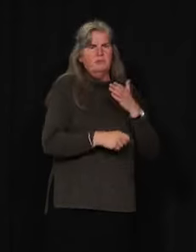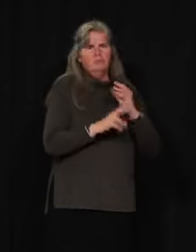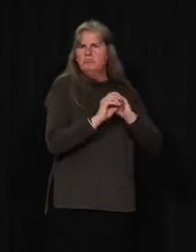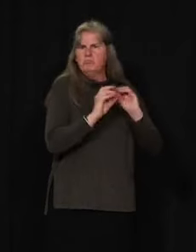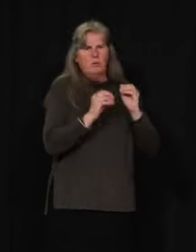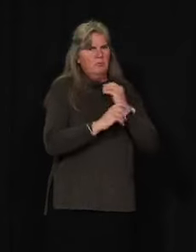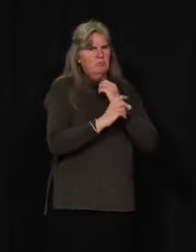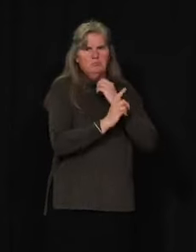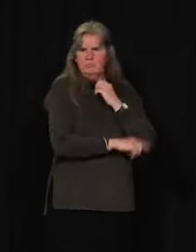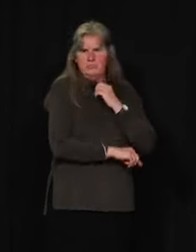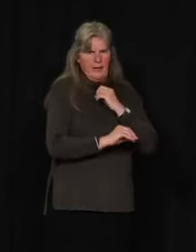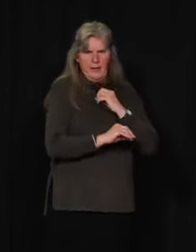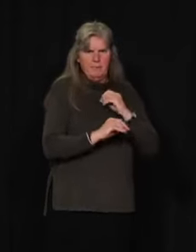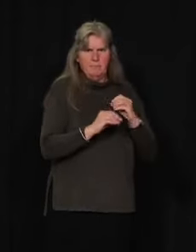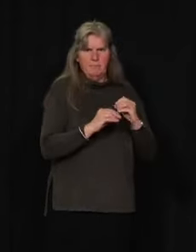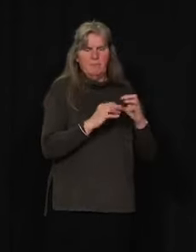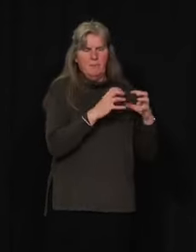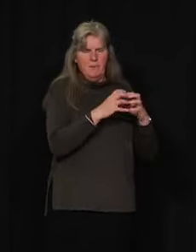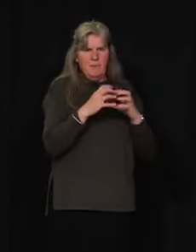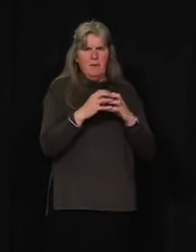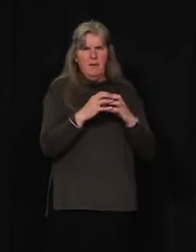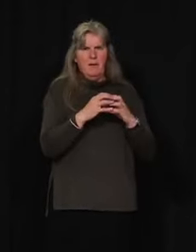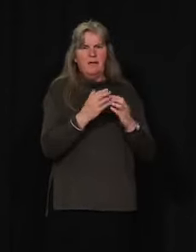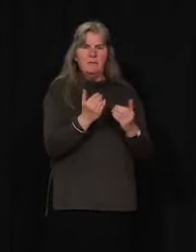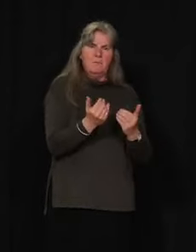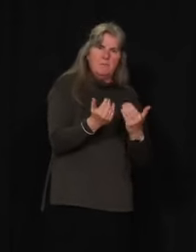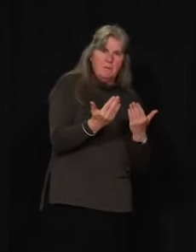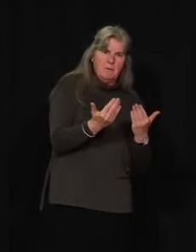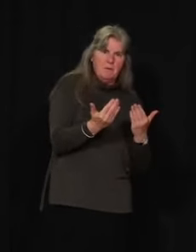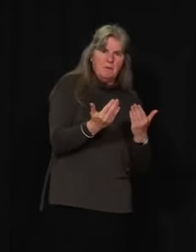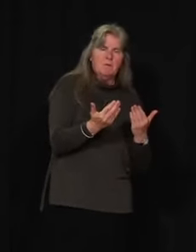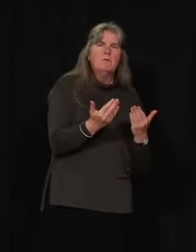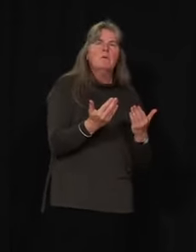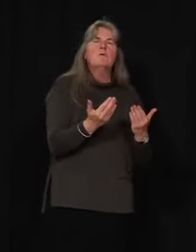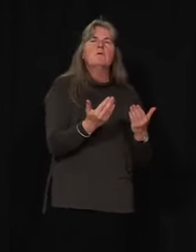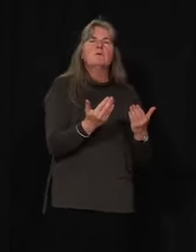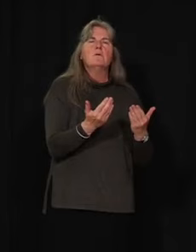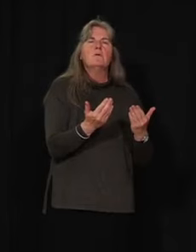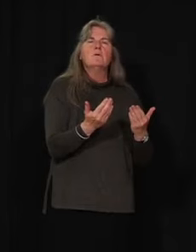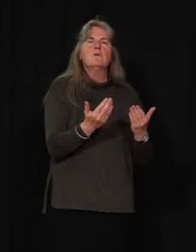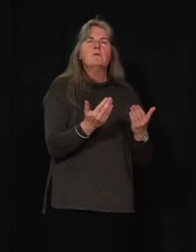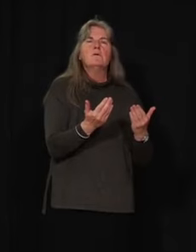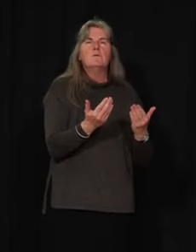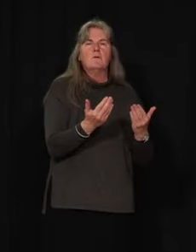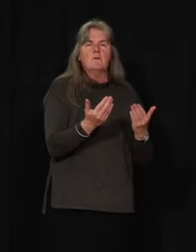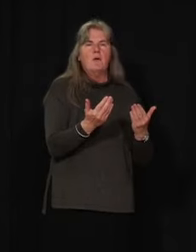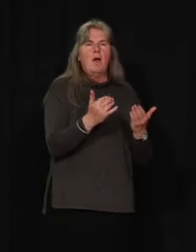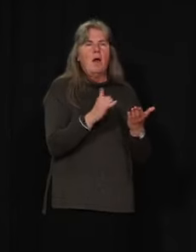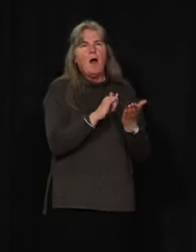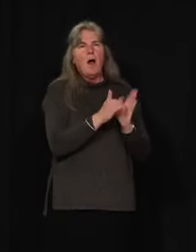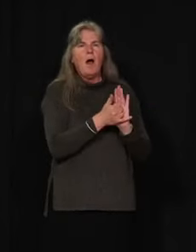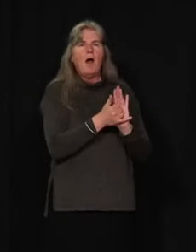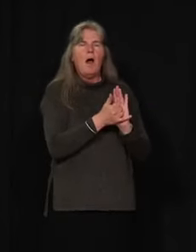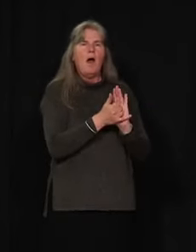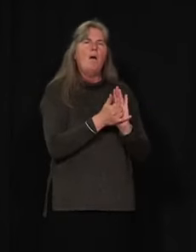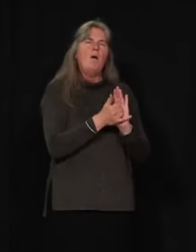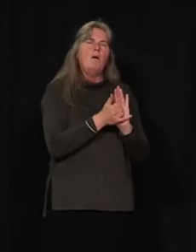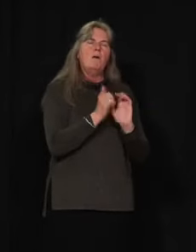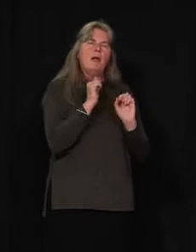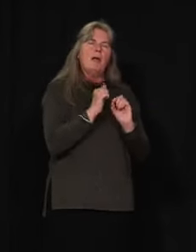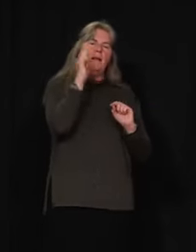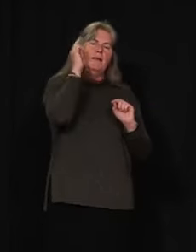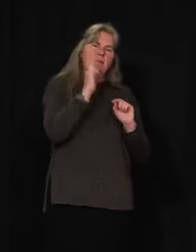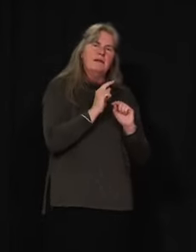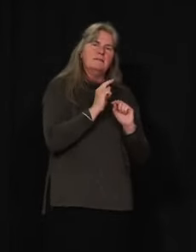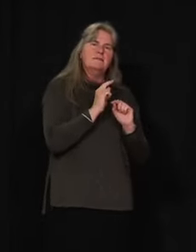that's going to be enforceable. So it's a recommendation and a way to relieve some of the stress